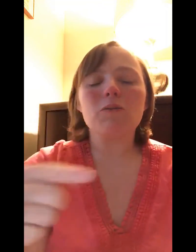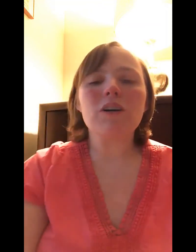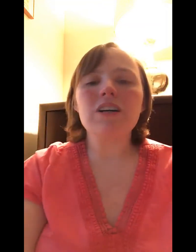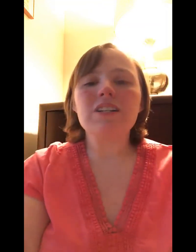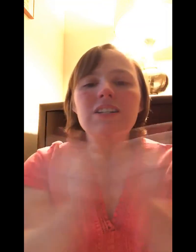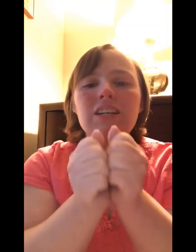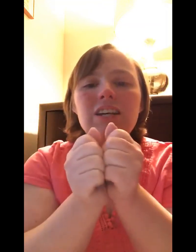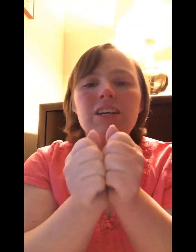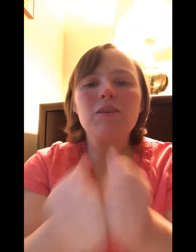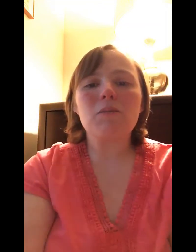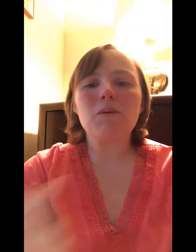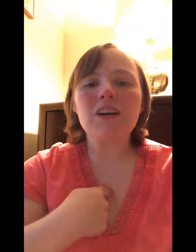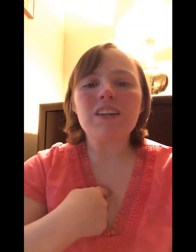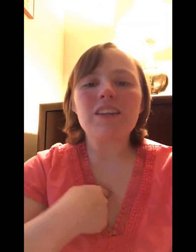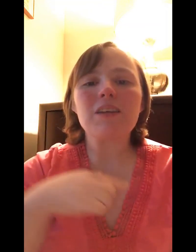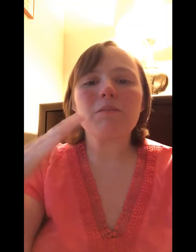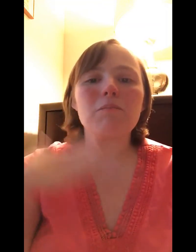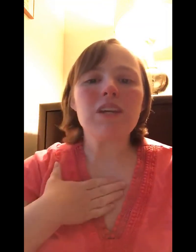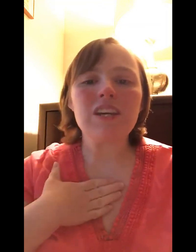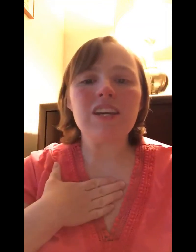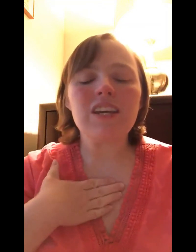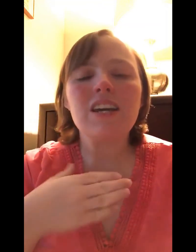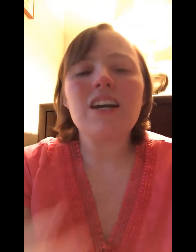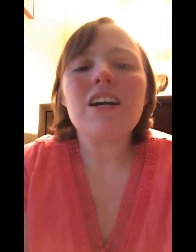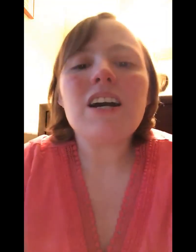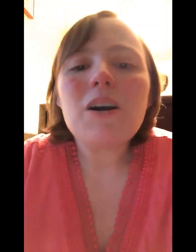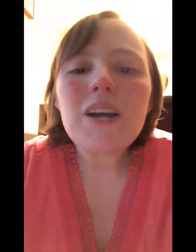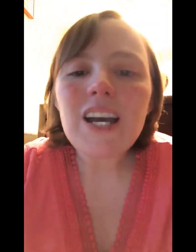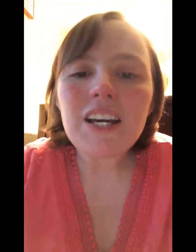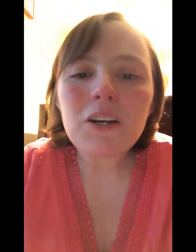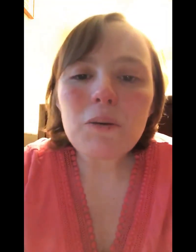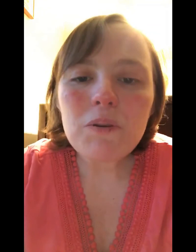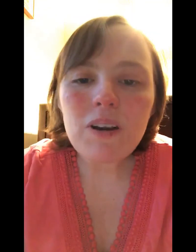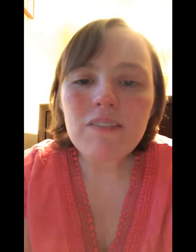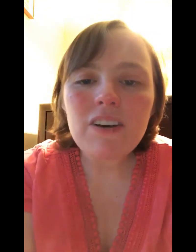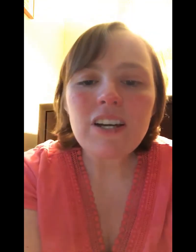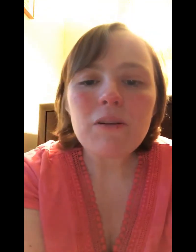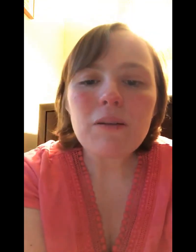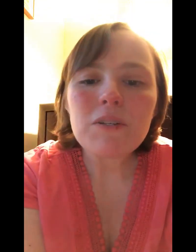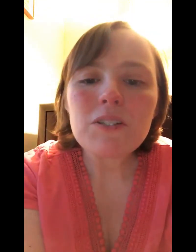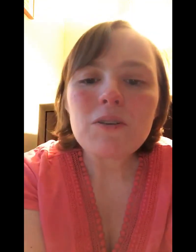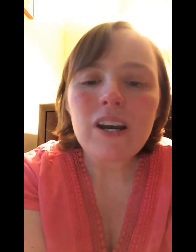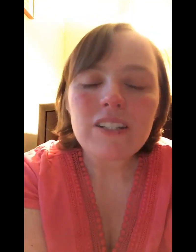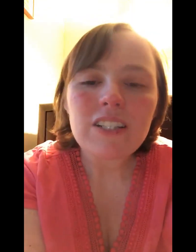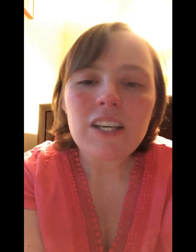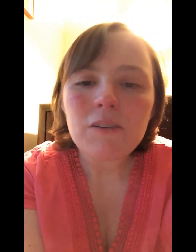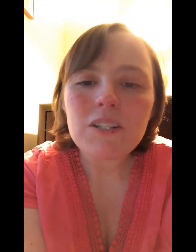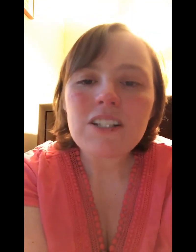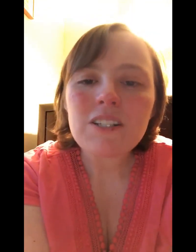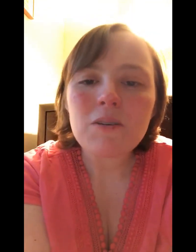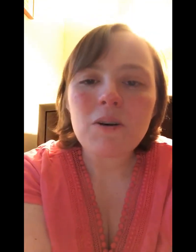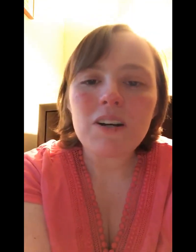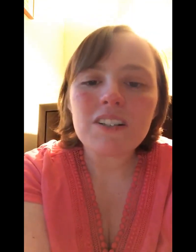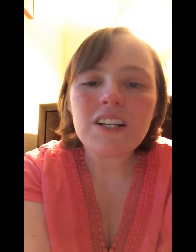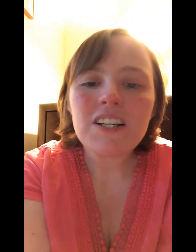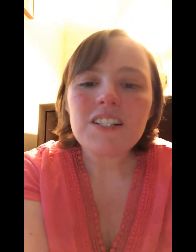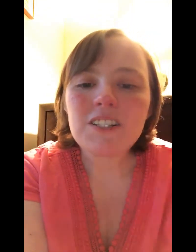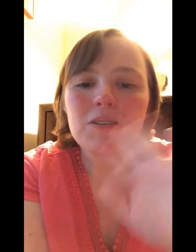sing with me. Okay, I hope you have fun and I miss you guys. I can't wait to see you all. See you